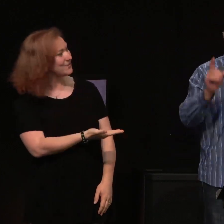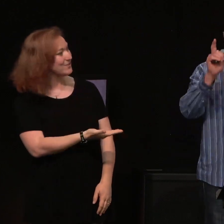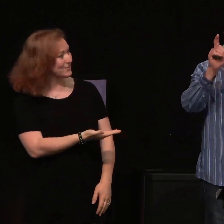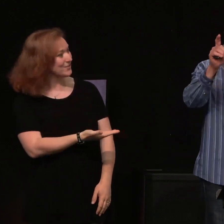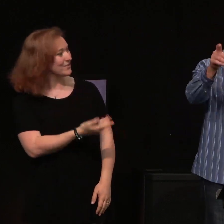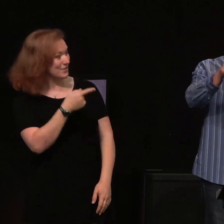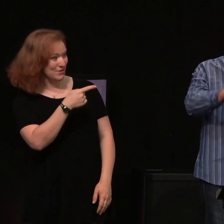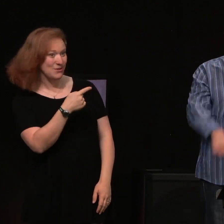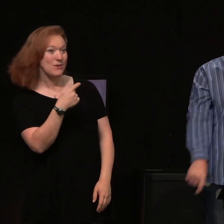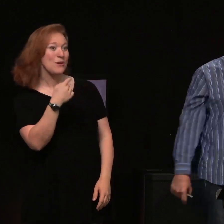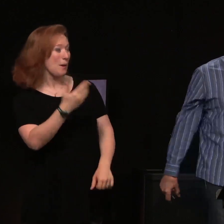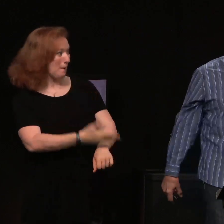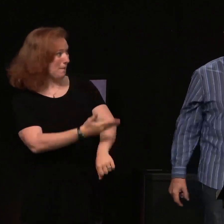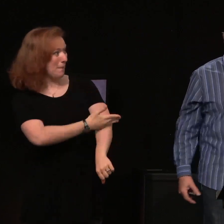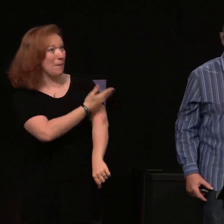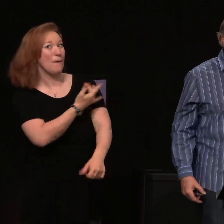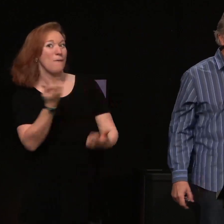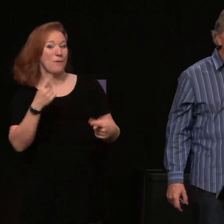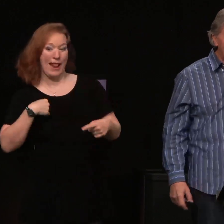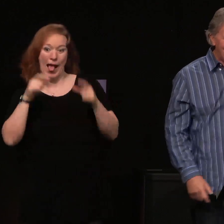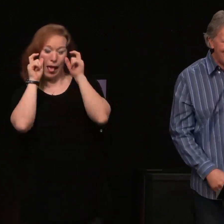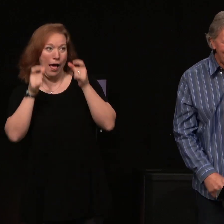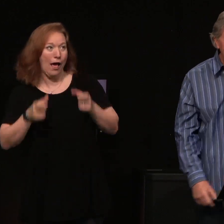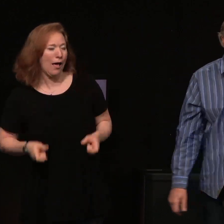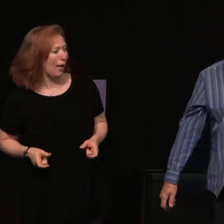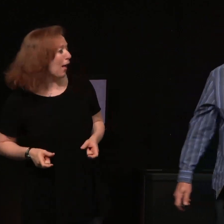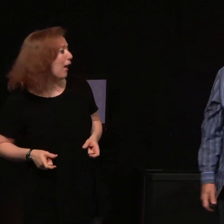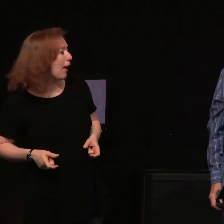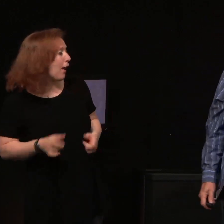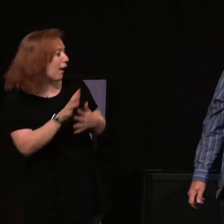You look a lot better, too, when I'm not wearing my glasses.